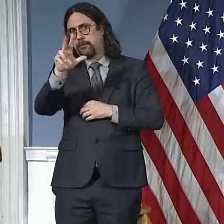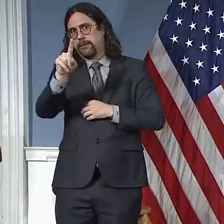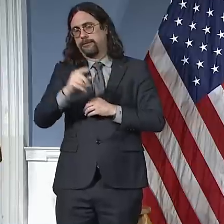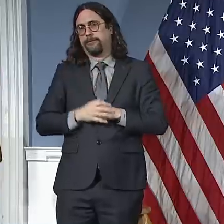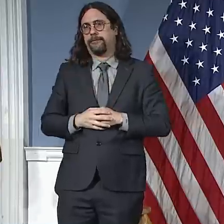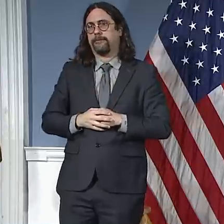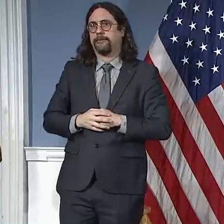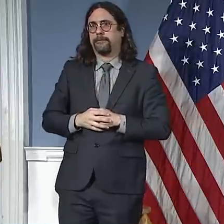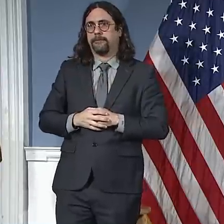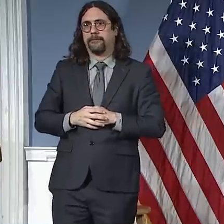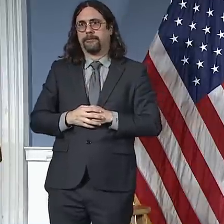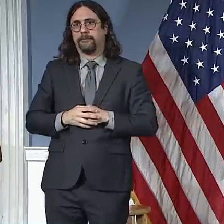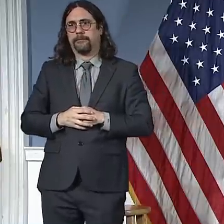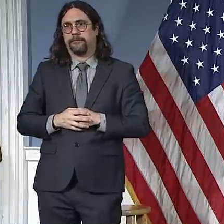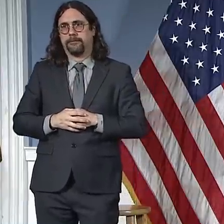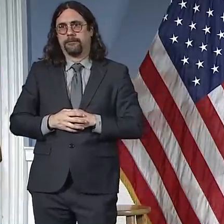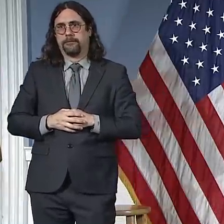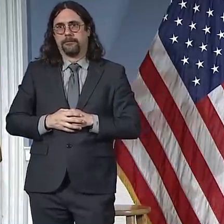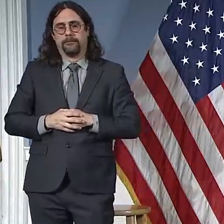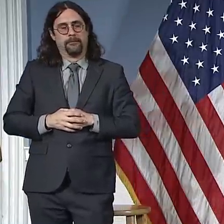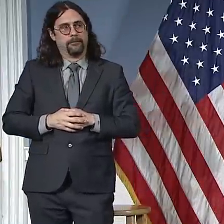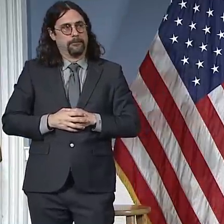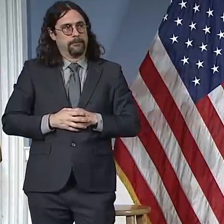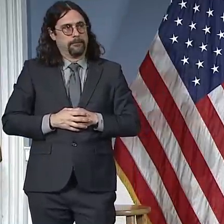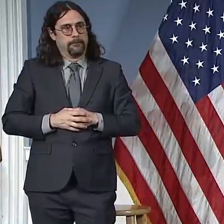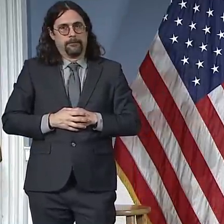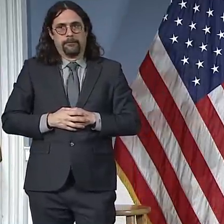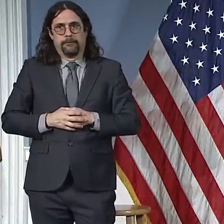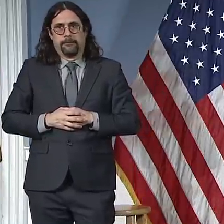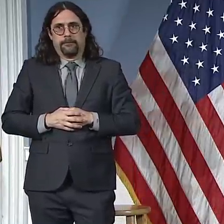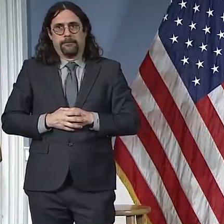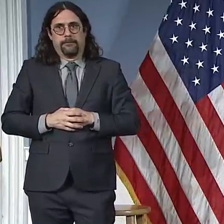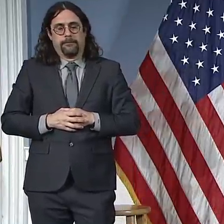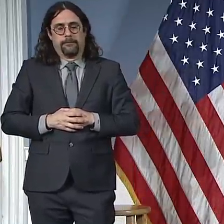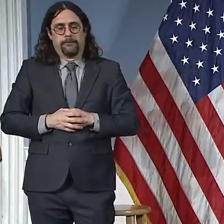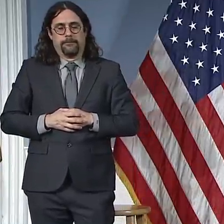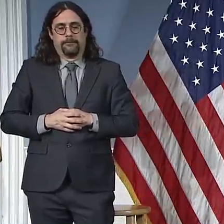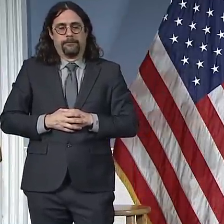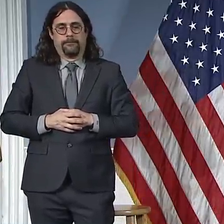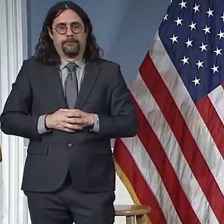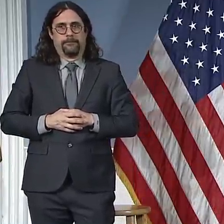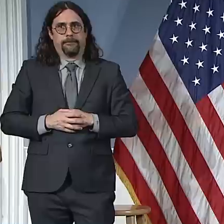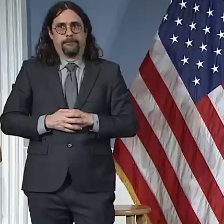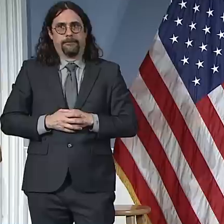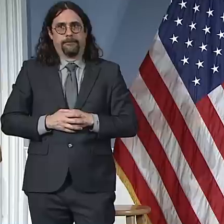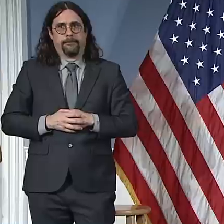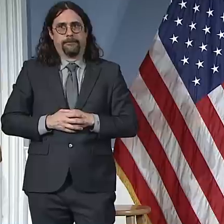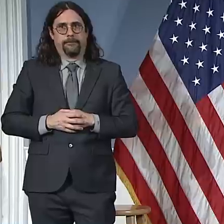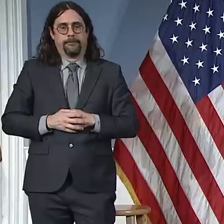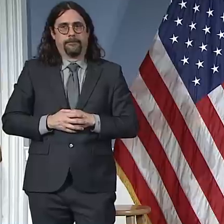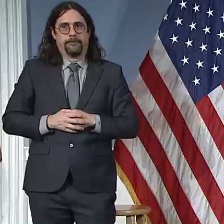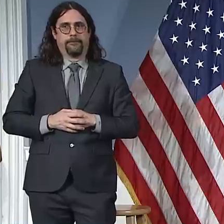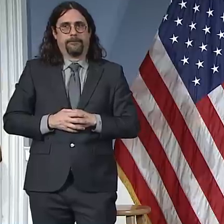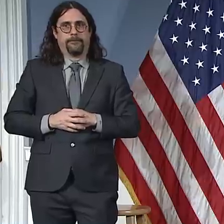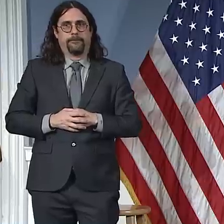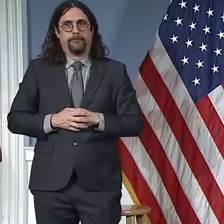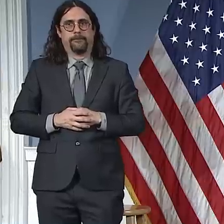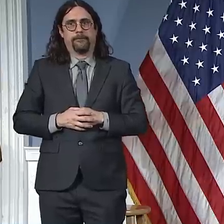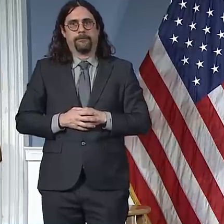moment. But one issue has come up, which is very, very emotionally important, humanly important, important in terms of health.